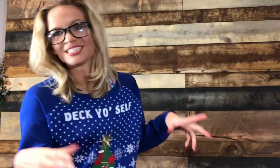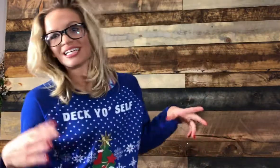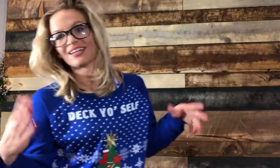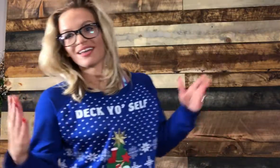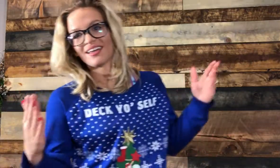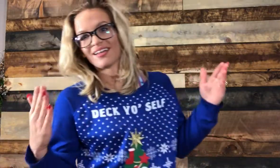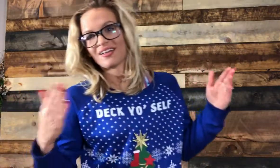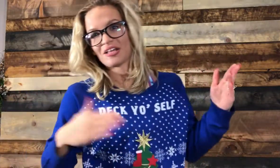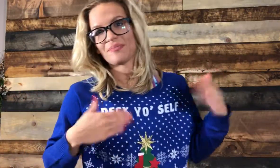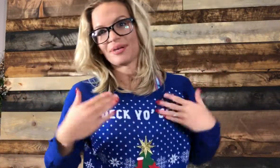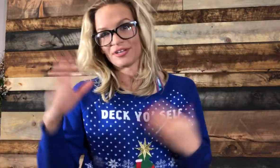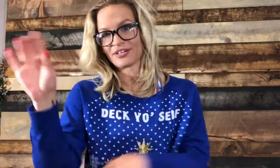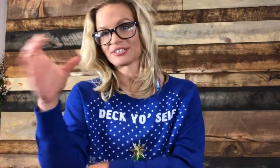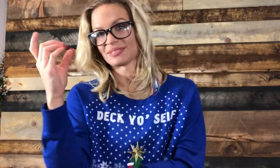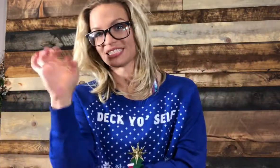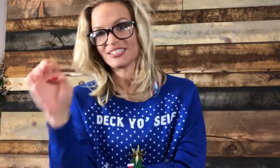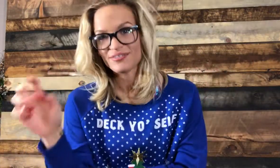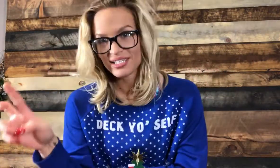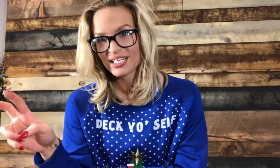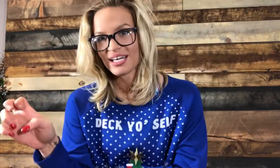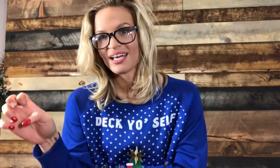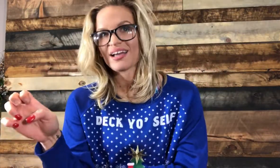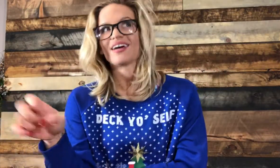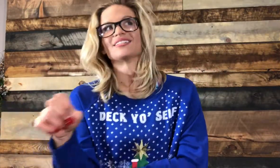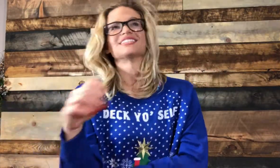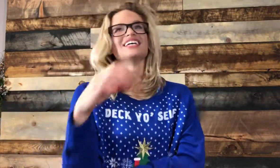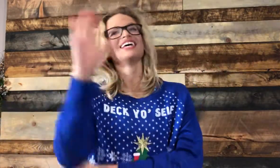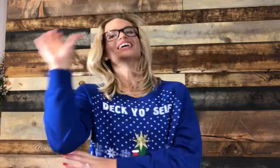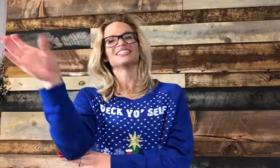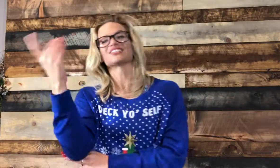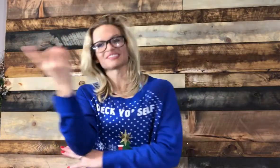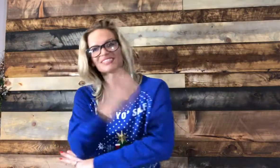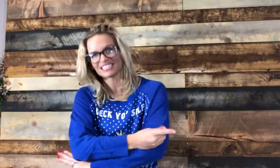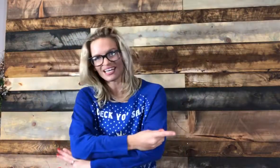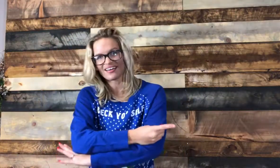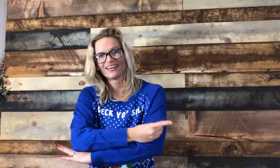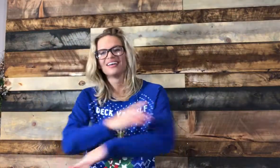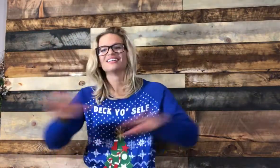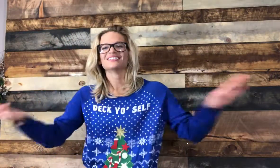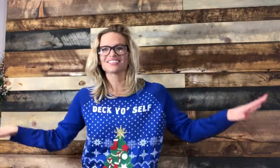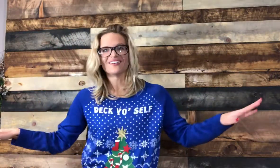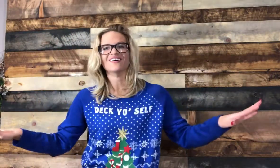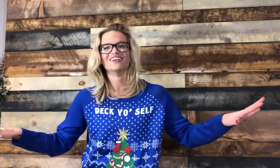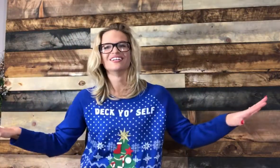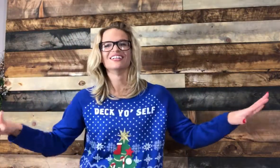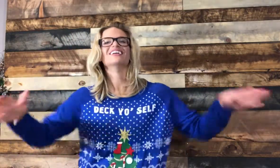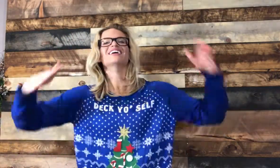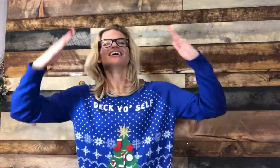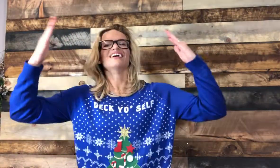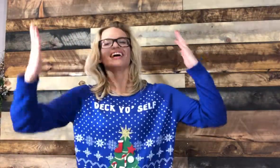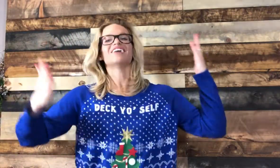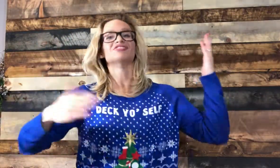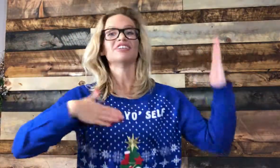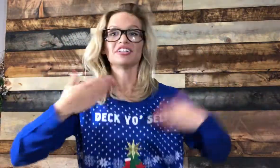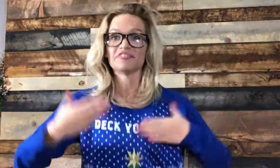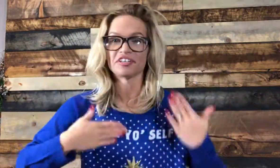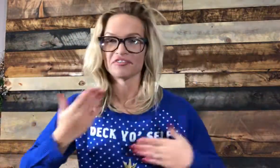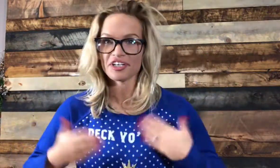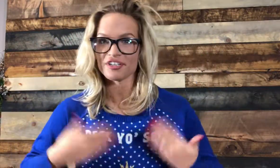said. Merry Christmas Eve. Because. It's Christmas Day. So. Have a very, very, very,